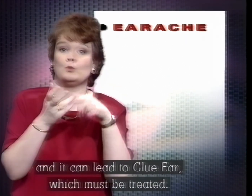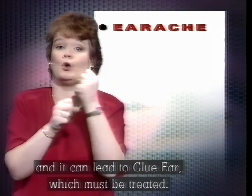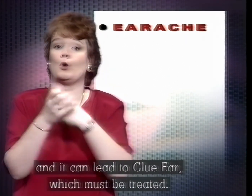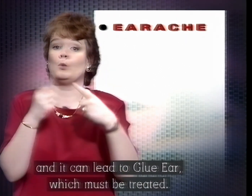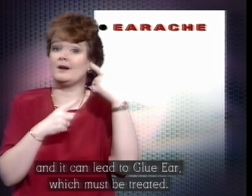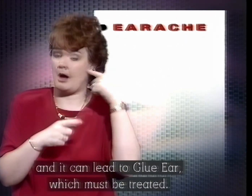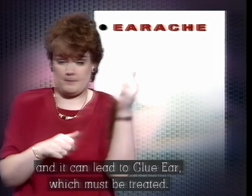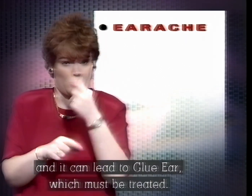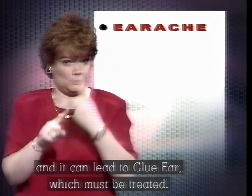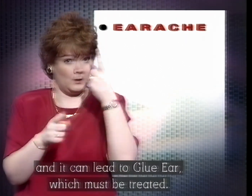which must be treated.